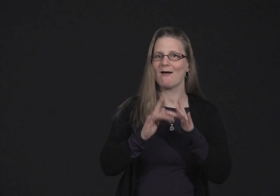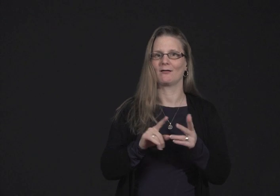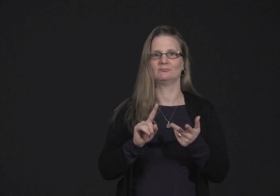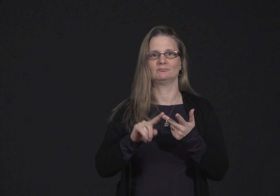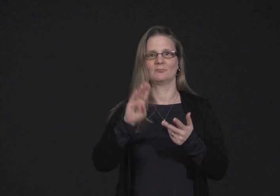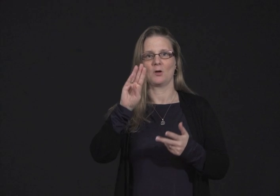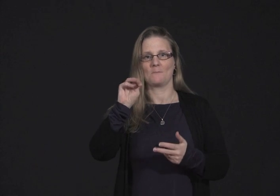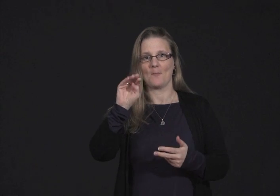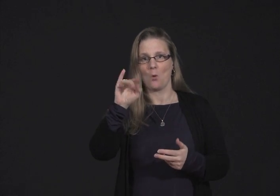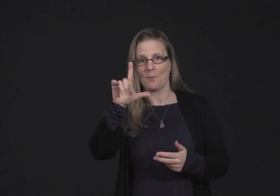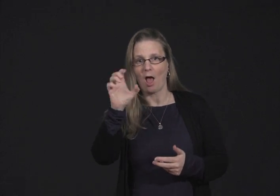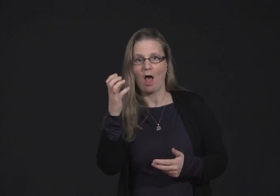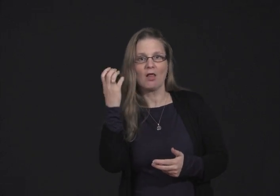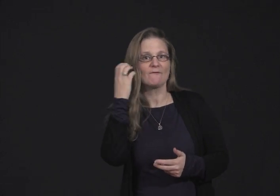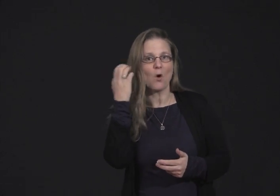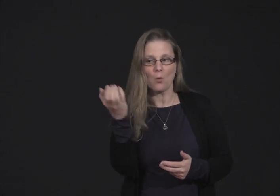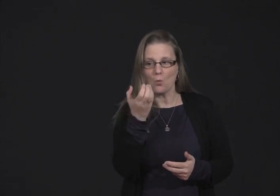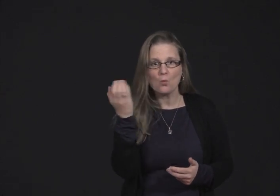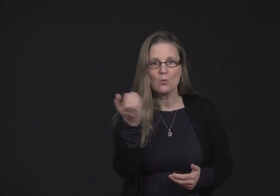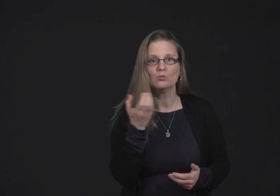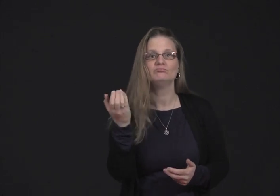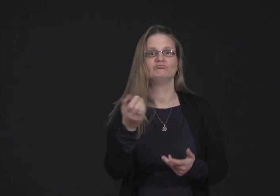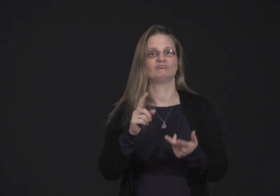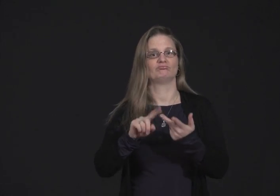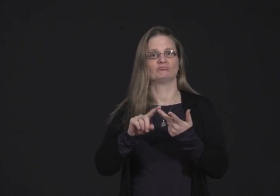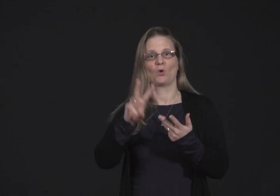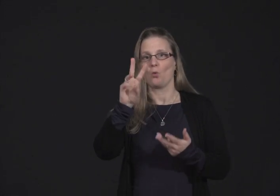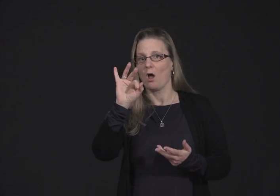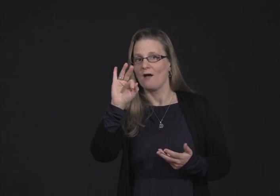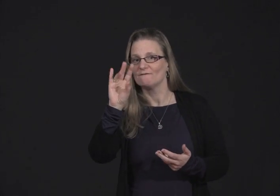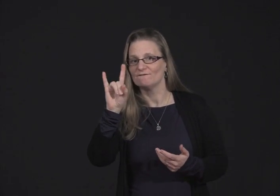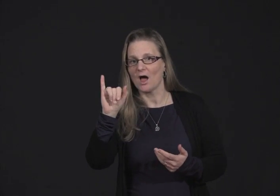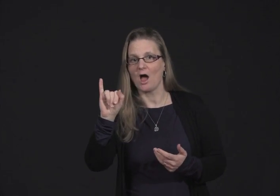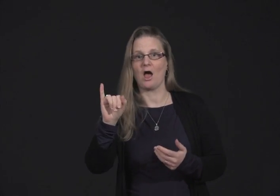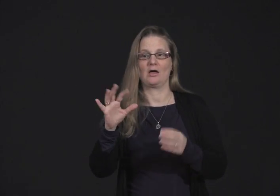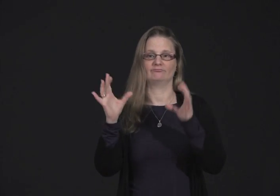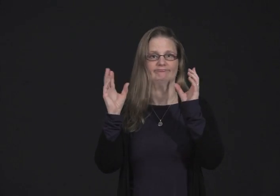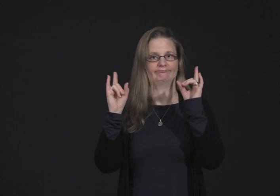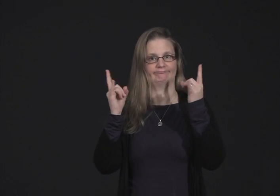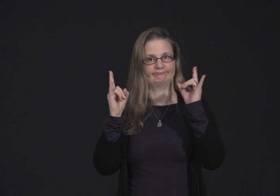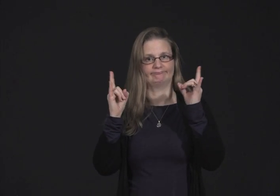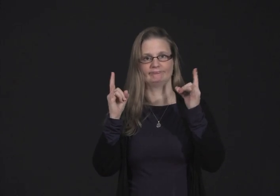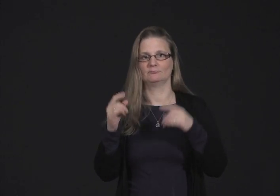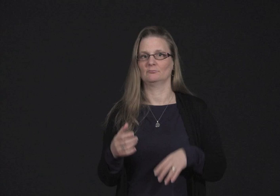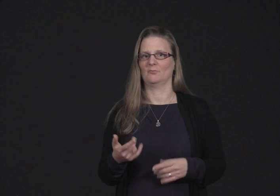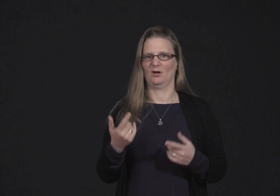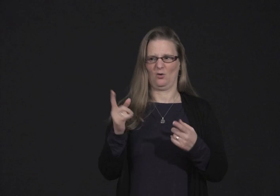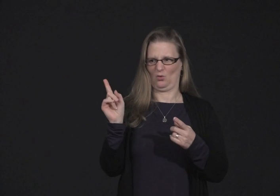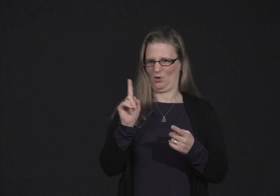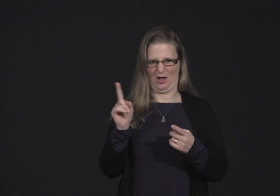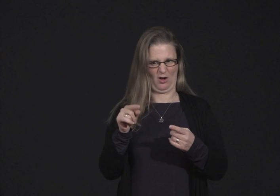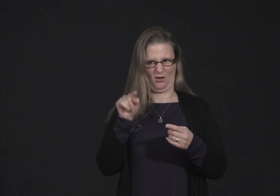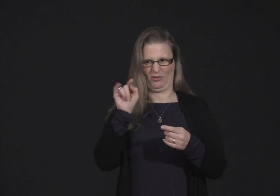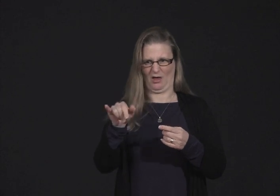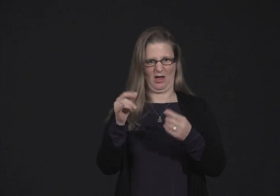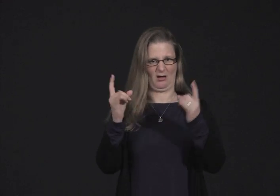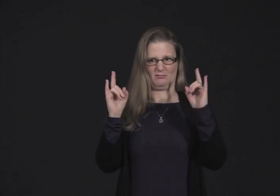internet, mobile cellular use, Wi-Fi, you know, broadband, and